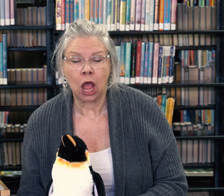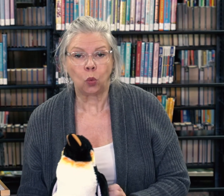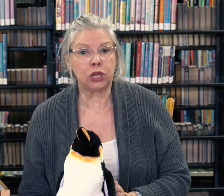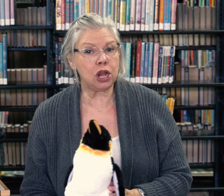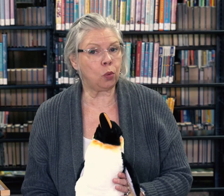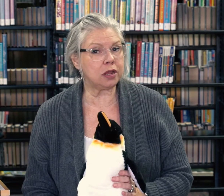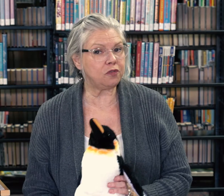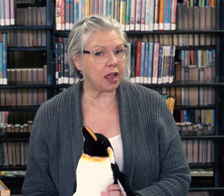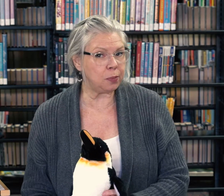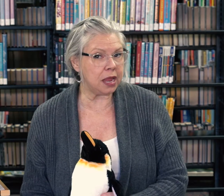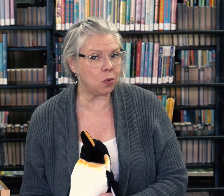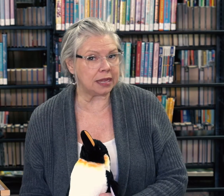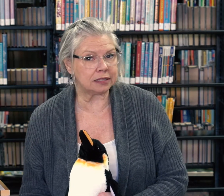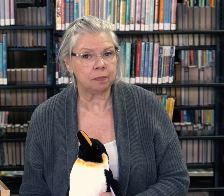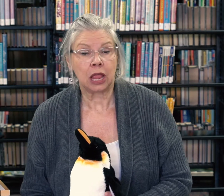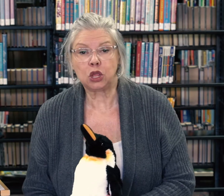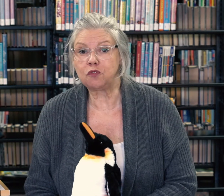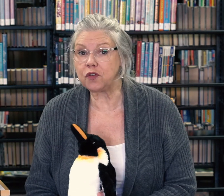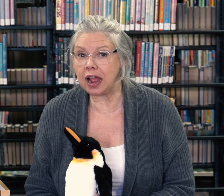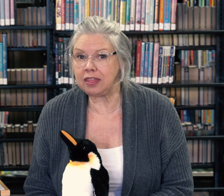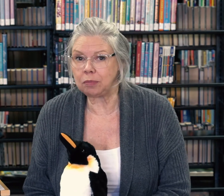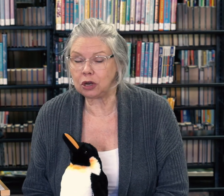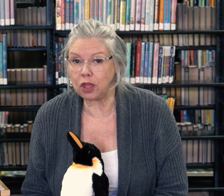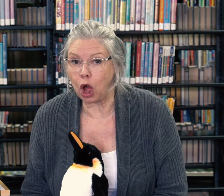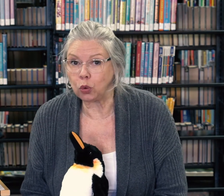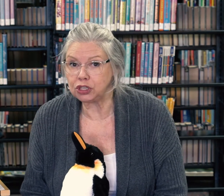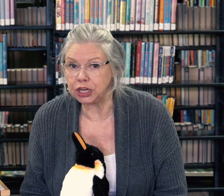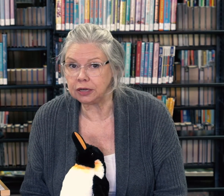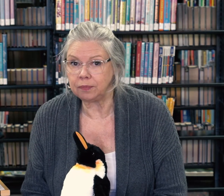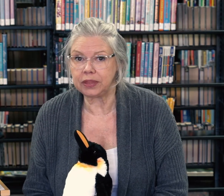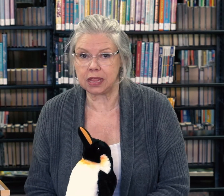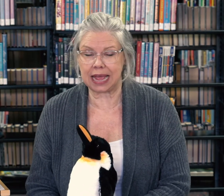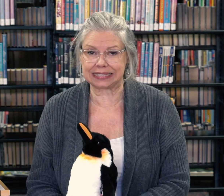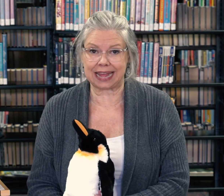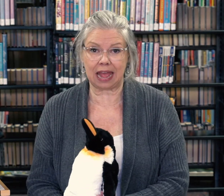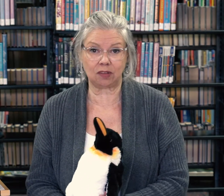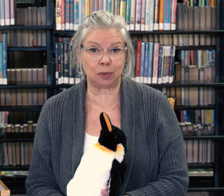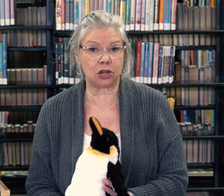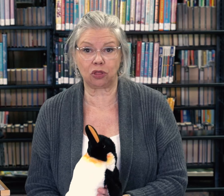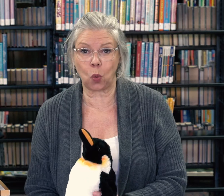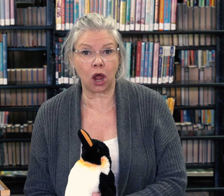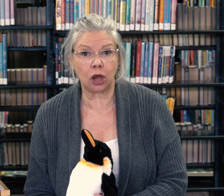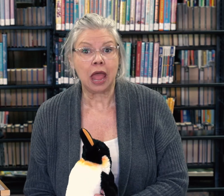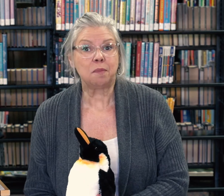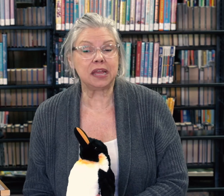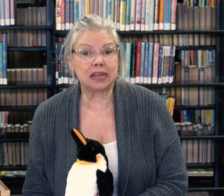Well, you know where you find penguins? You find them near the ocean. Yes, they have to be near the water because